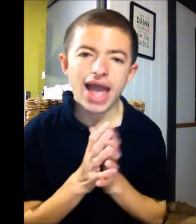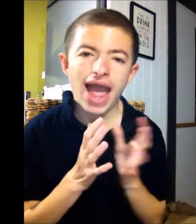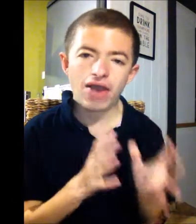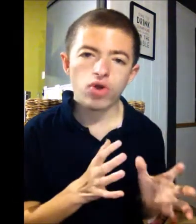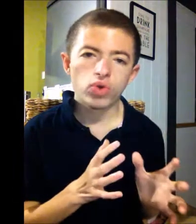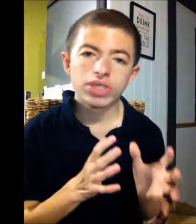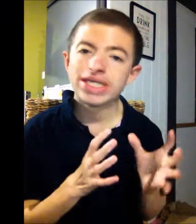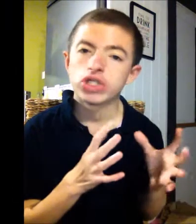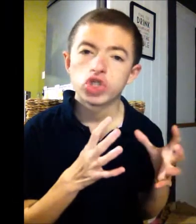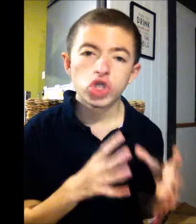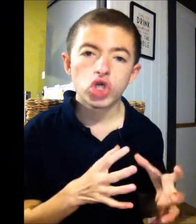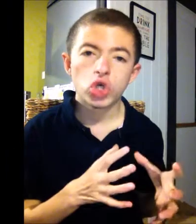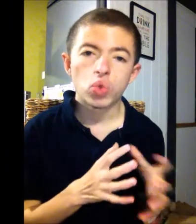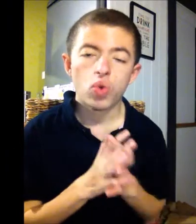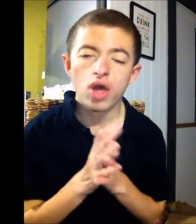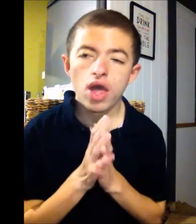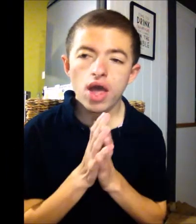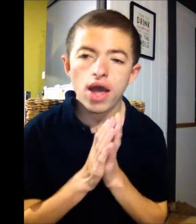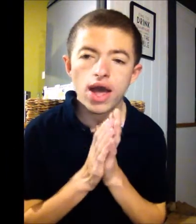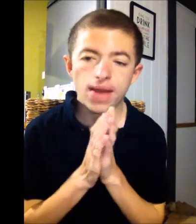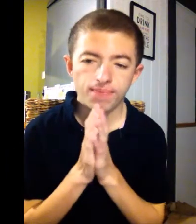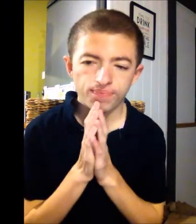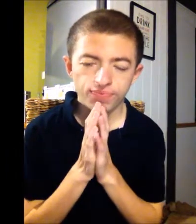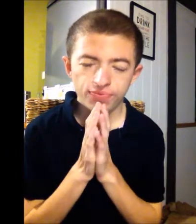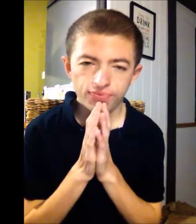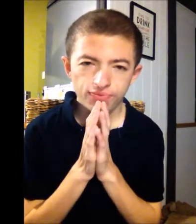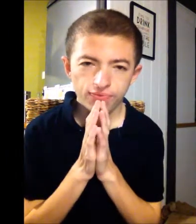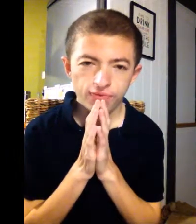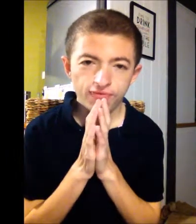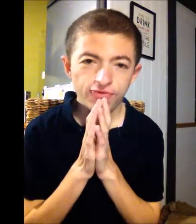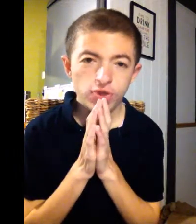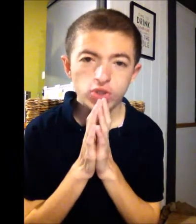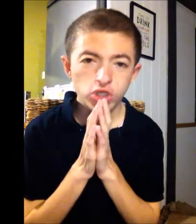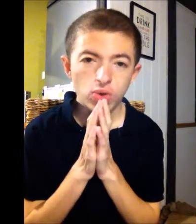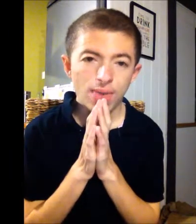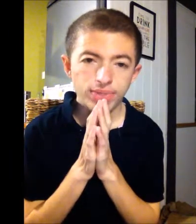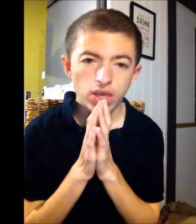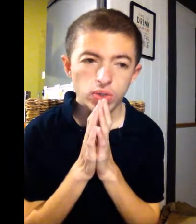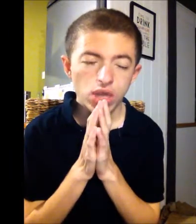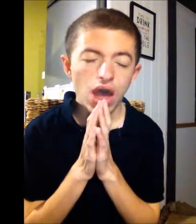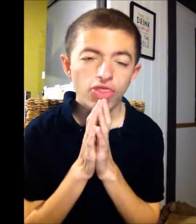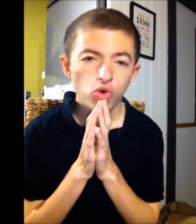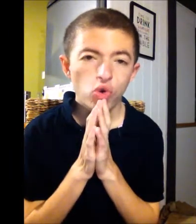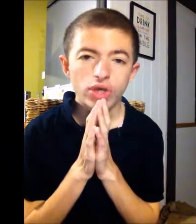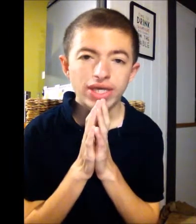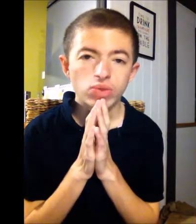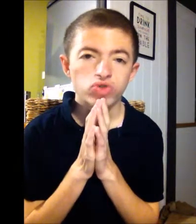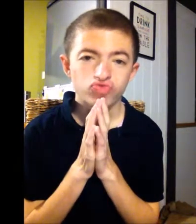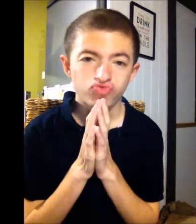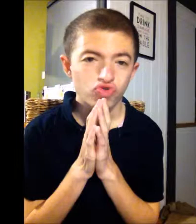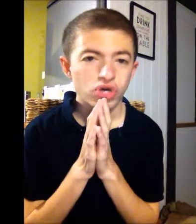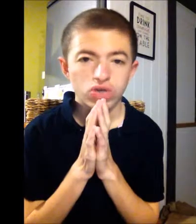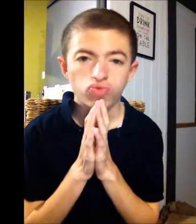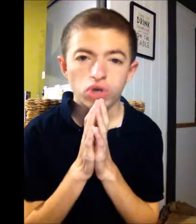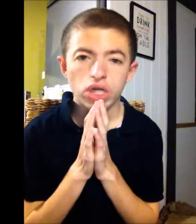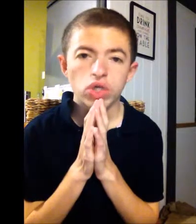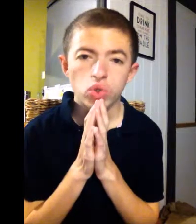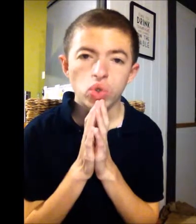Arrow season 2, um, for those two episodes, I thought he was really, really good.